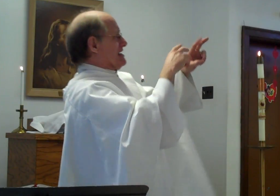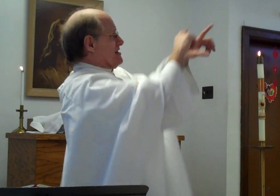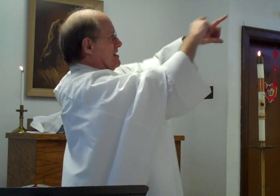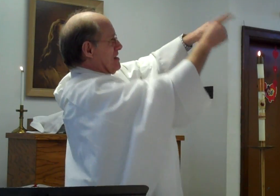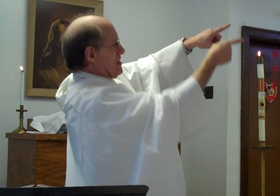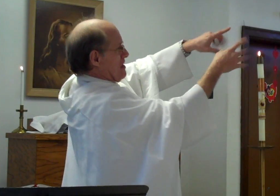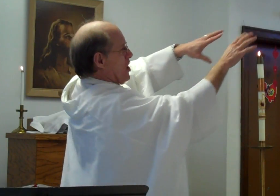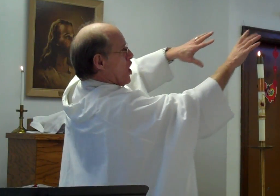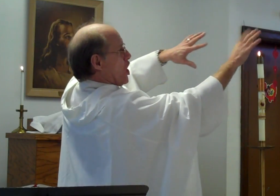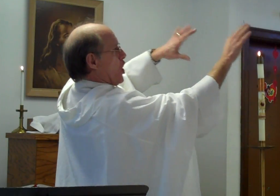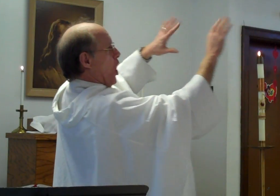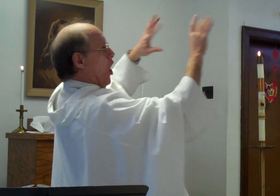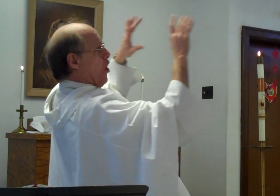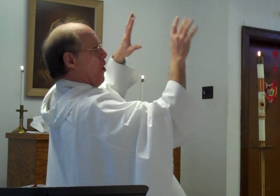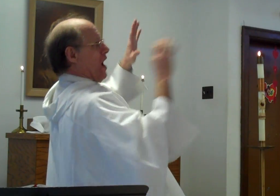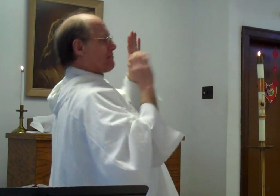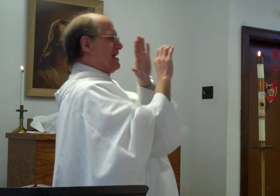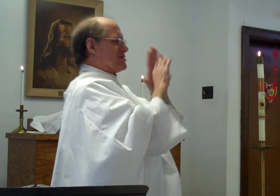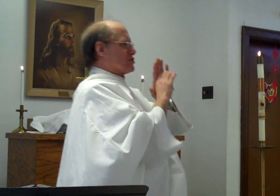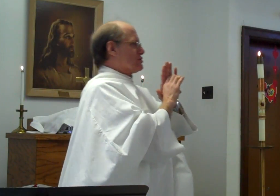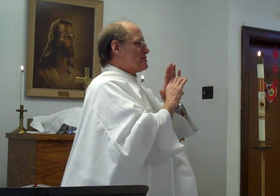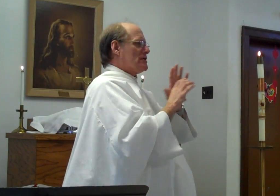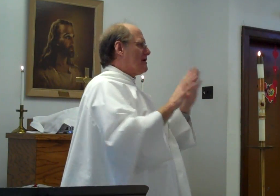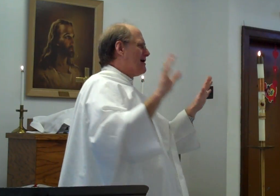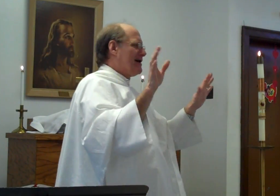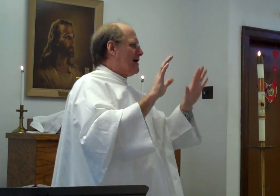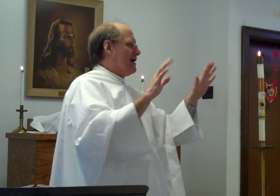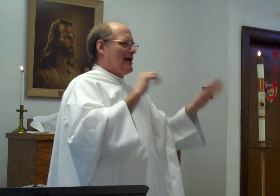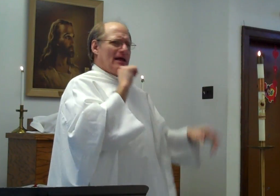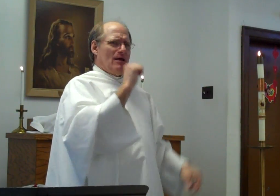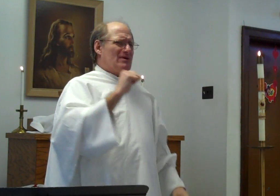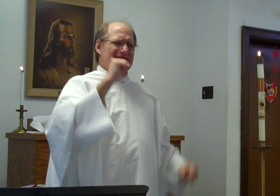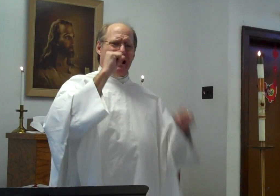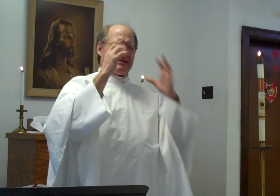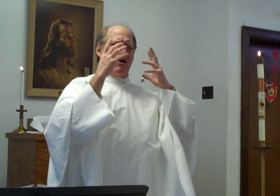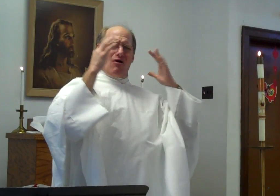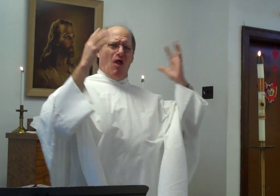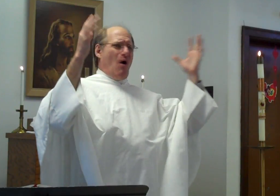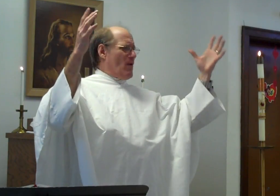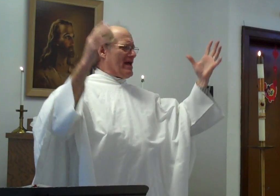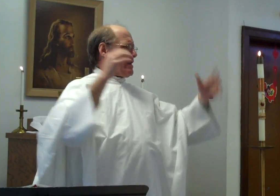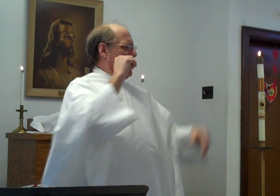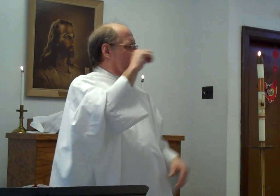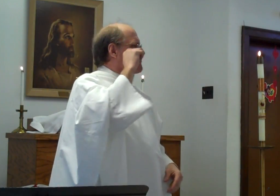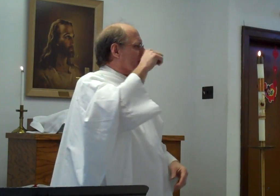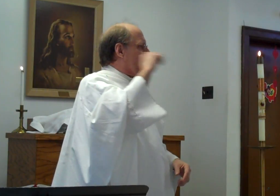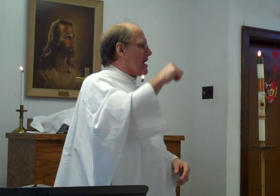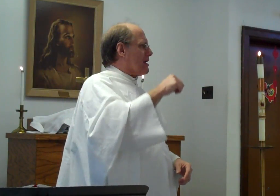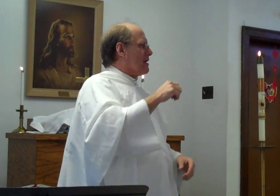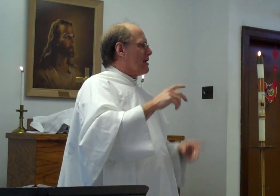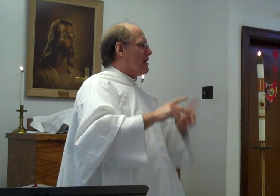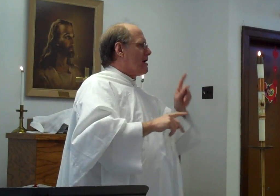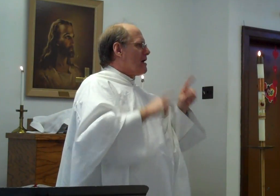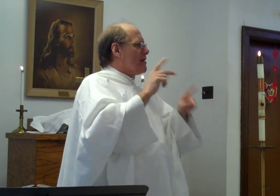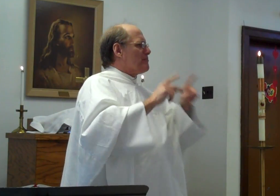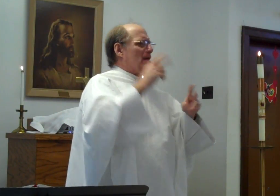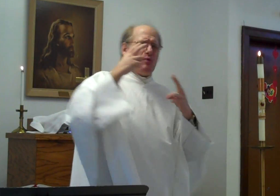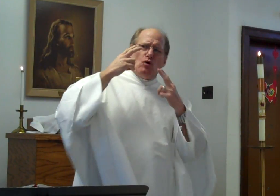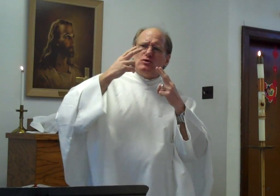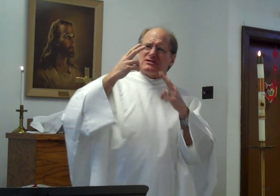see the glow on pictures. He was not glowing every day. People who